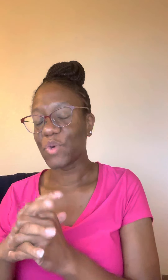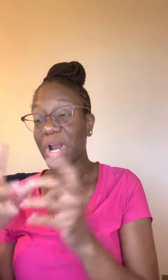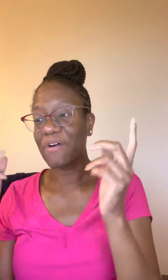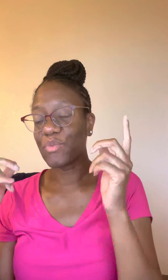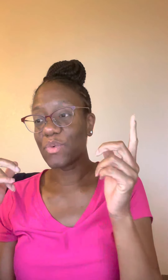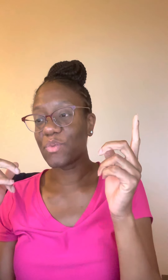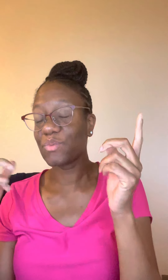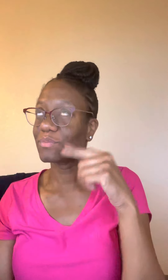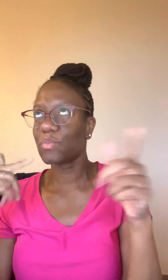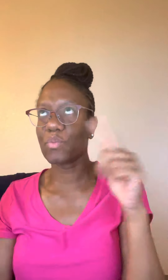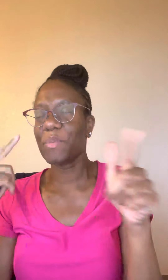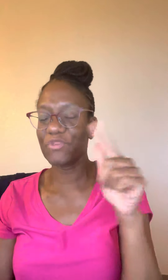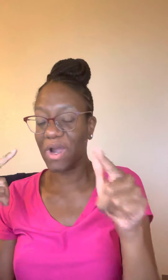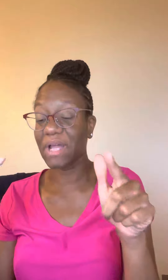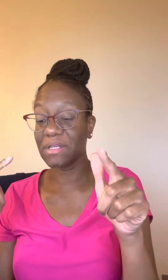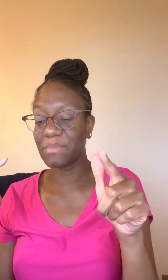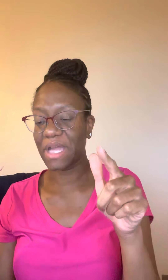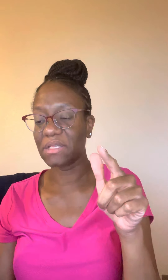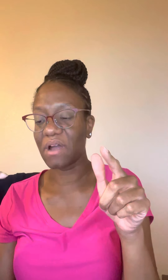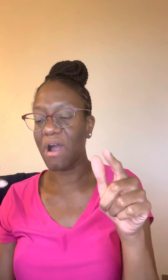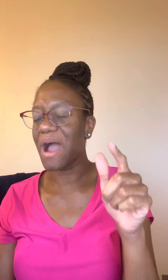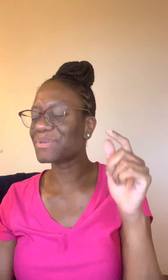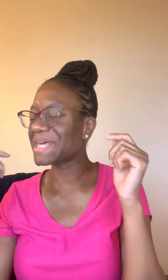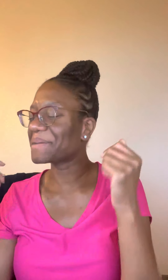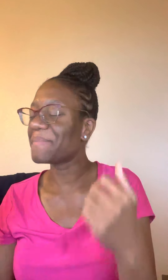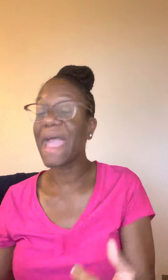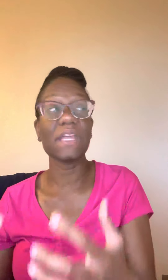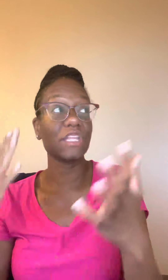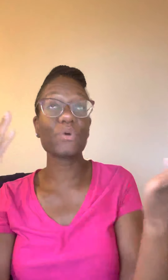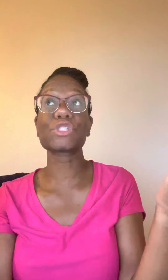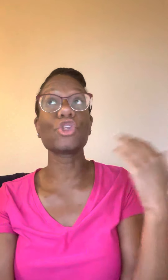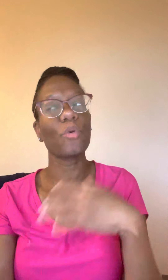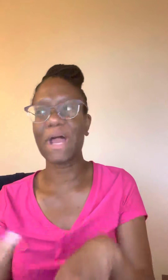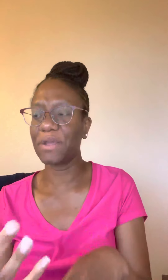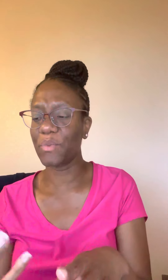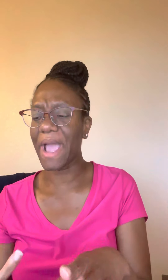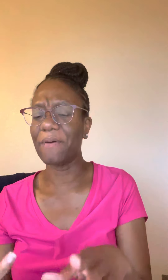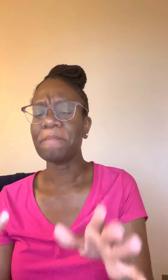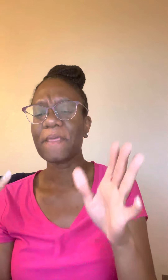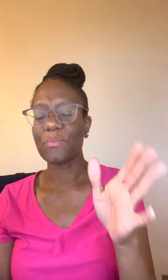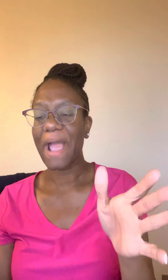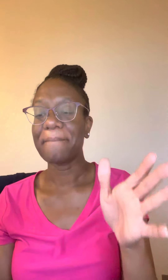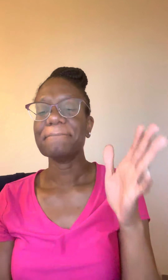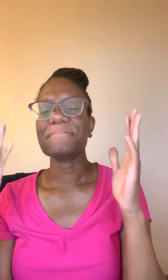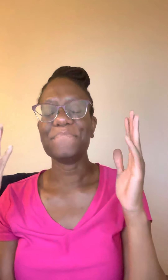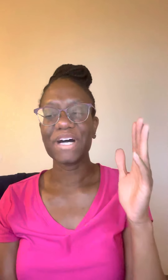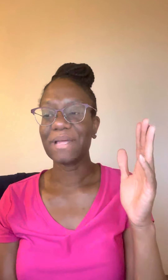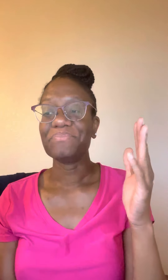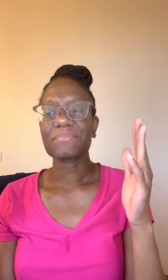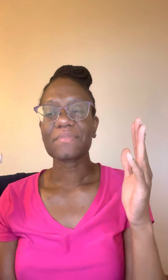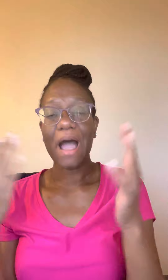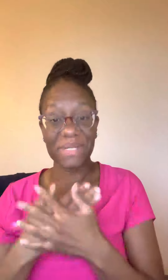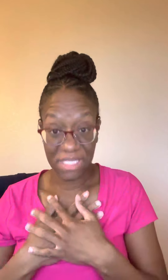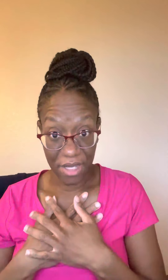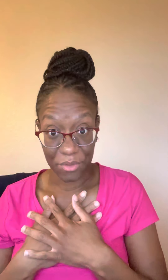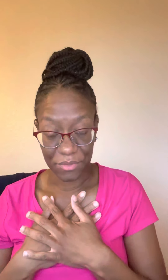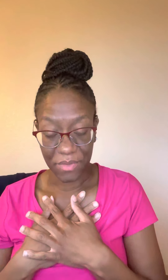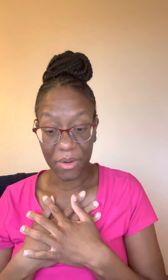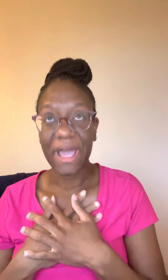when I, well, before I got in back in the car, I was like, man, and there was nobody around. Right. But I'm in terrible. Okay.